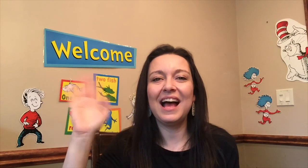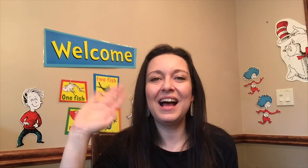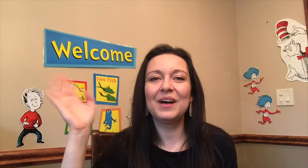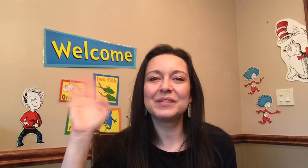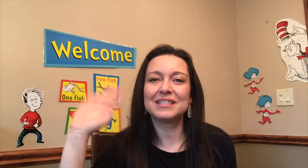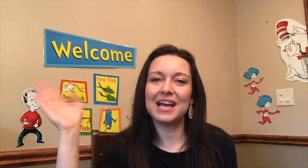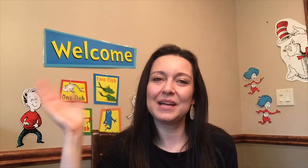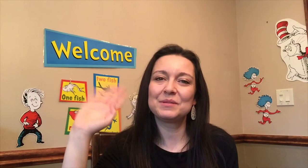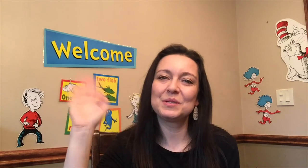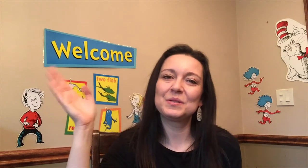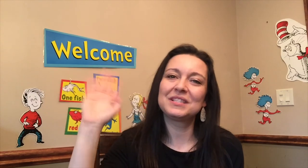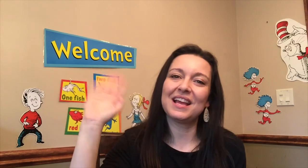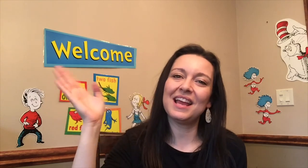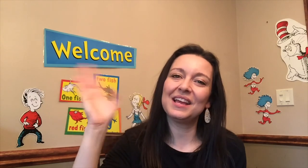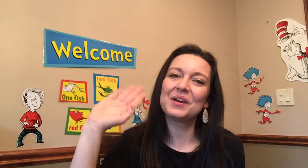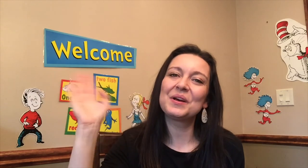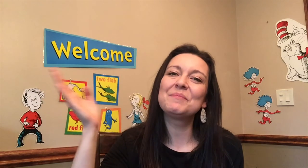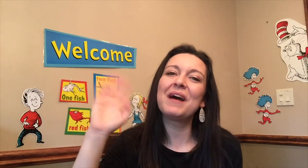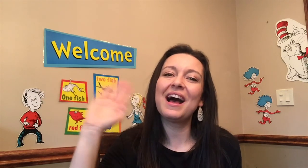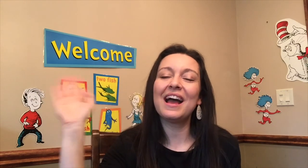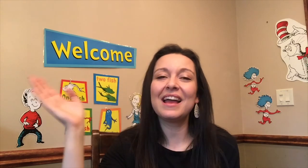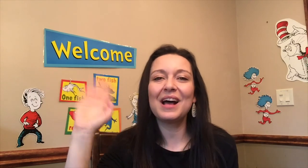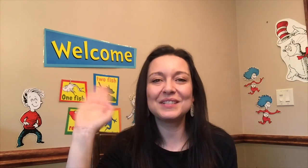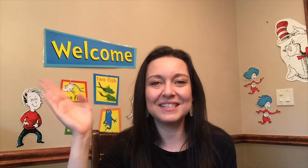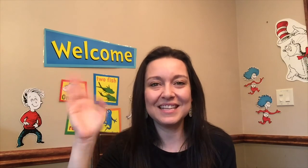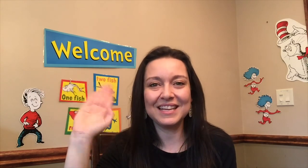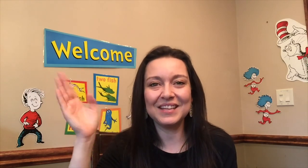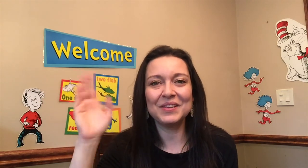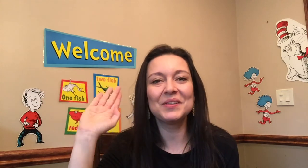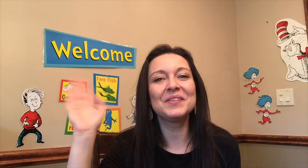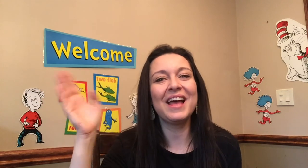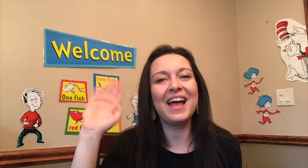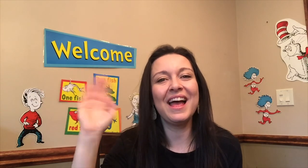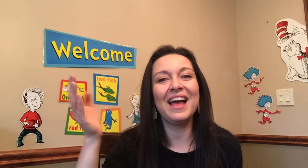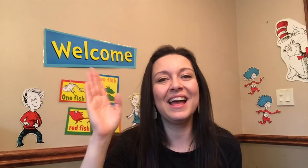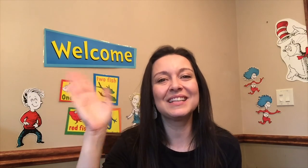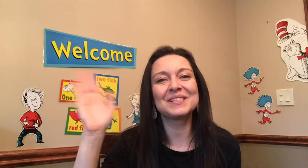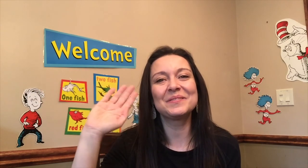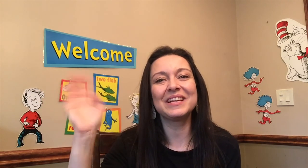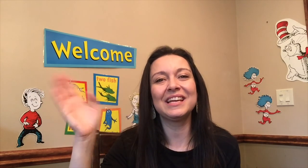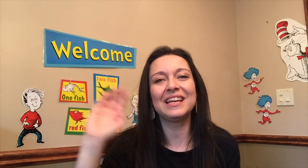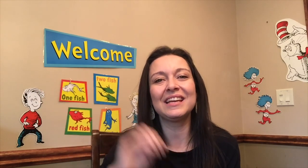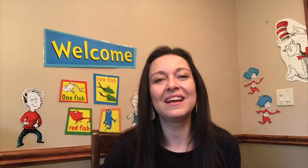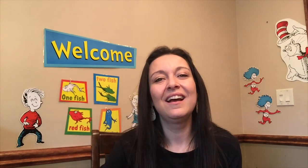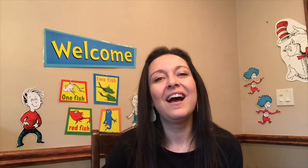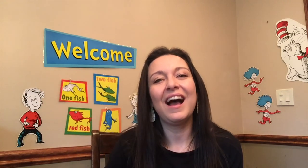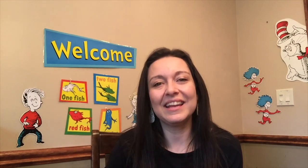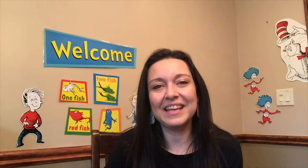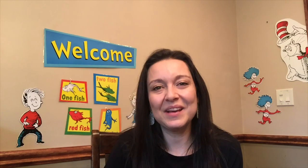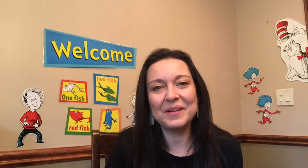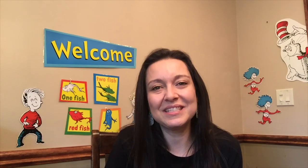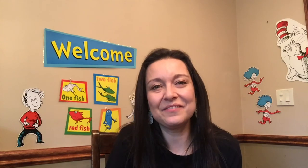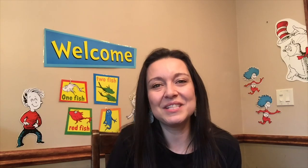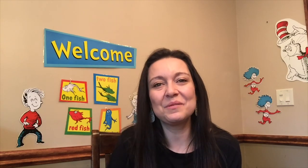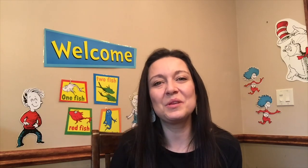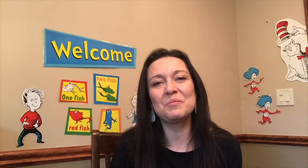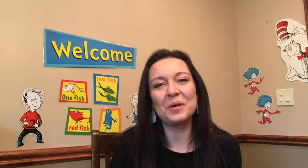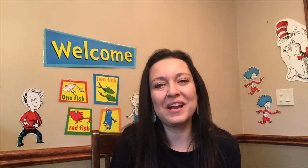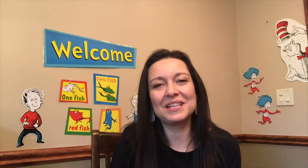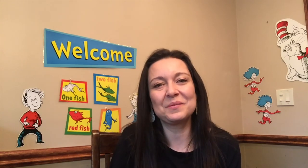it's time to say goodbye i'll see you next week i can't wait to visit with you more next